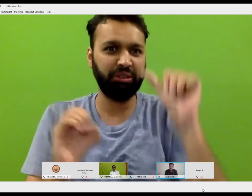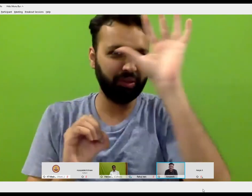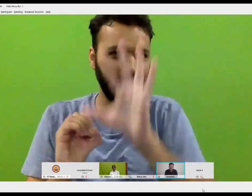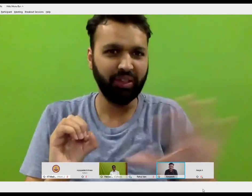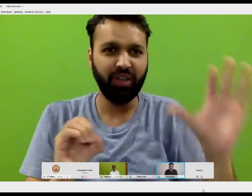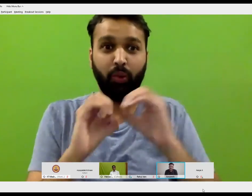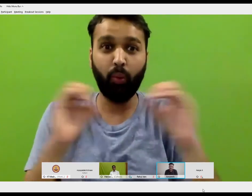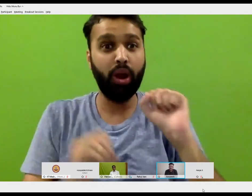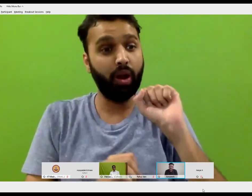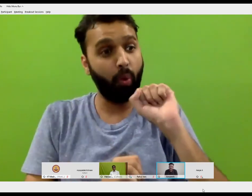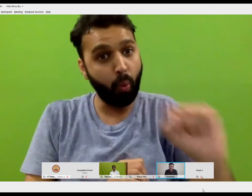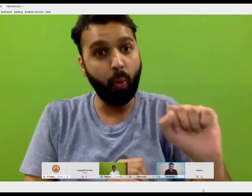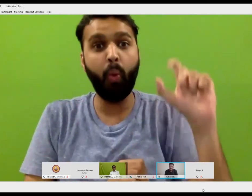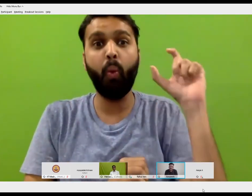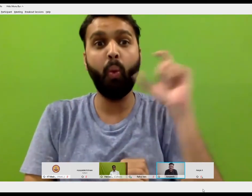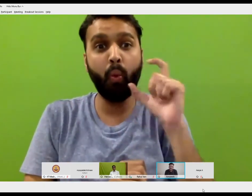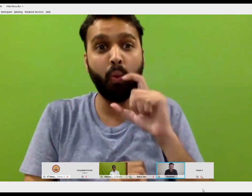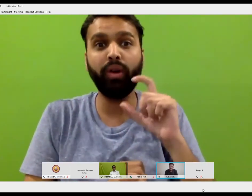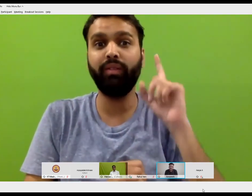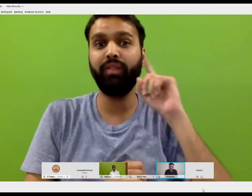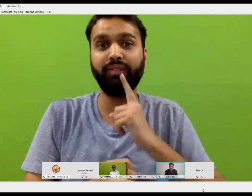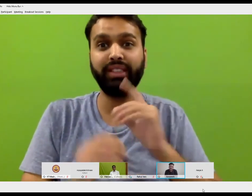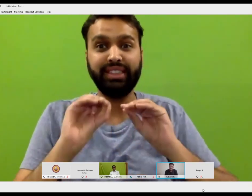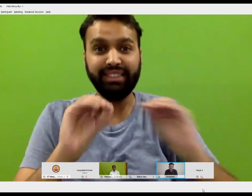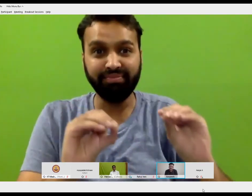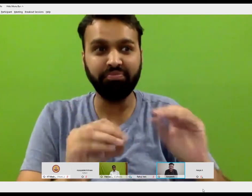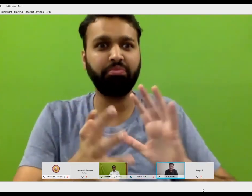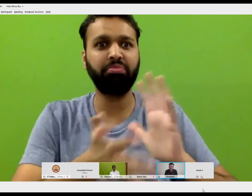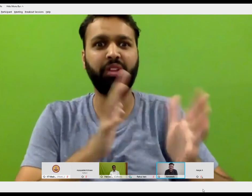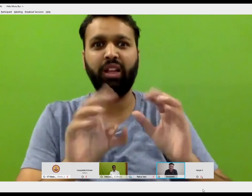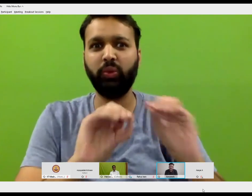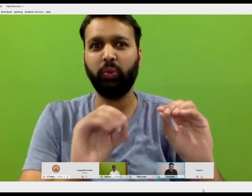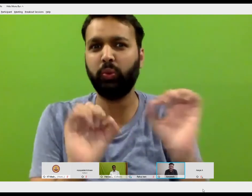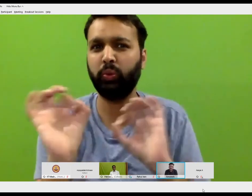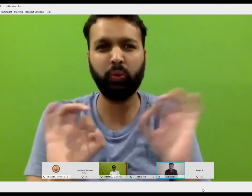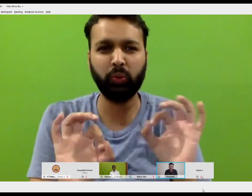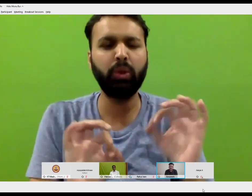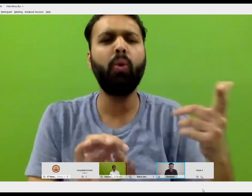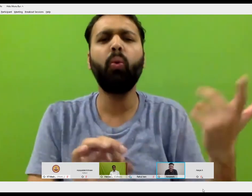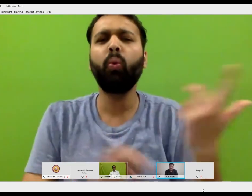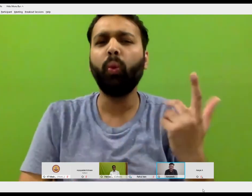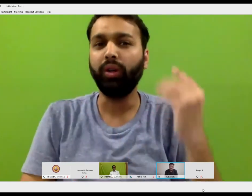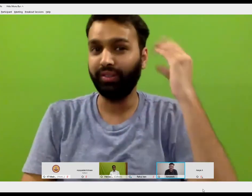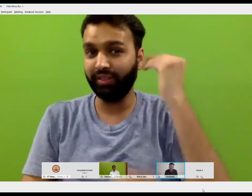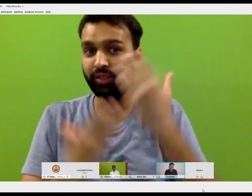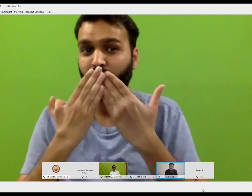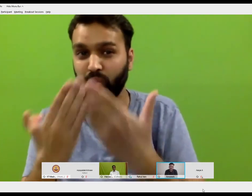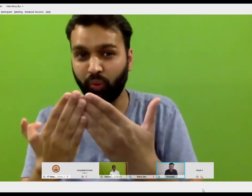when they go to colleges or higher studies, so we don't have sign language used